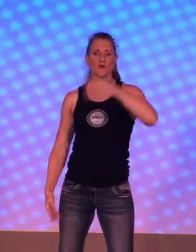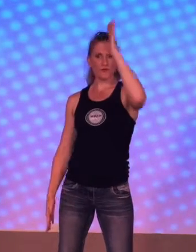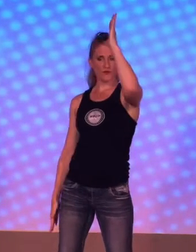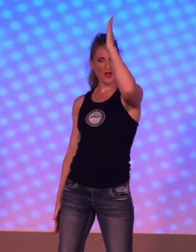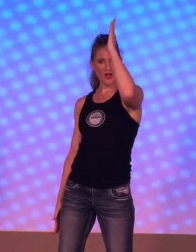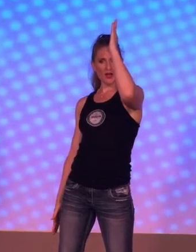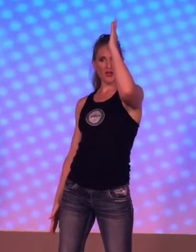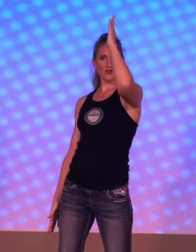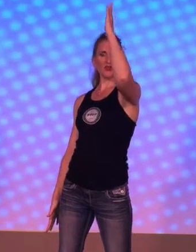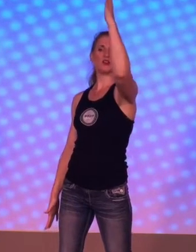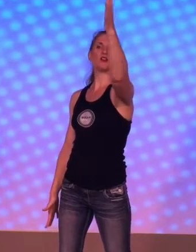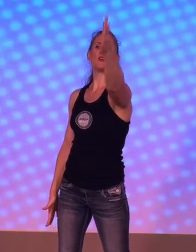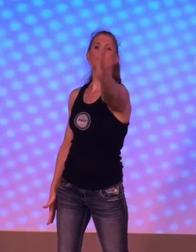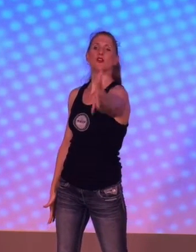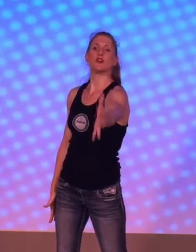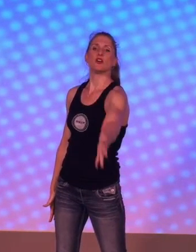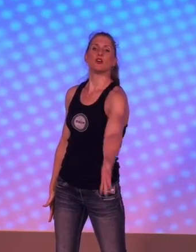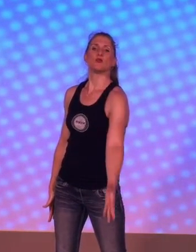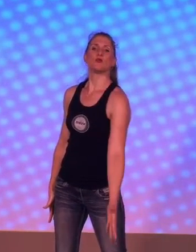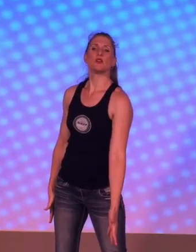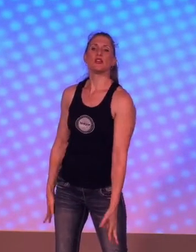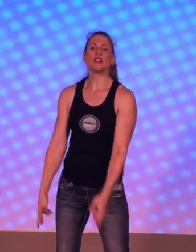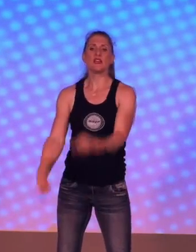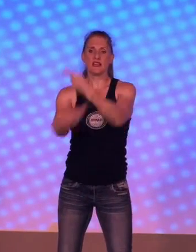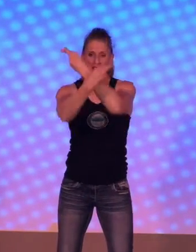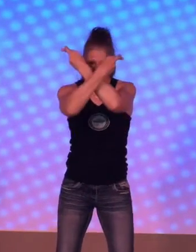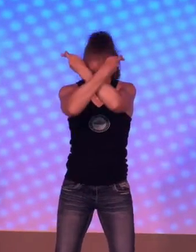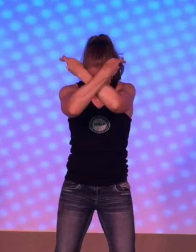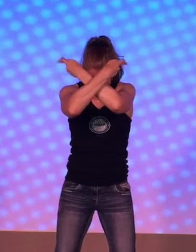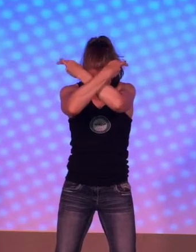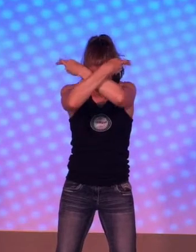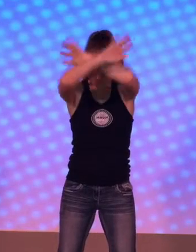father, redeemer.